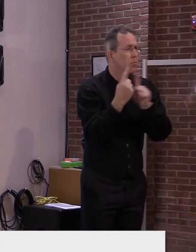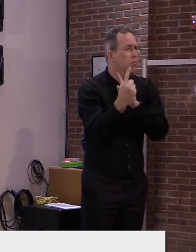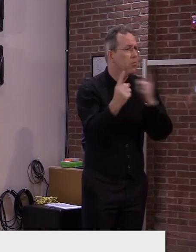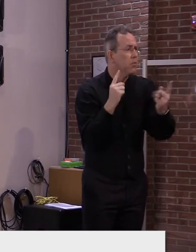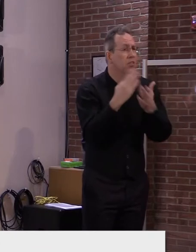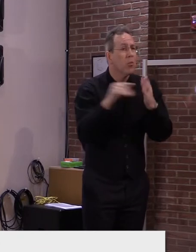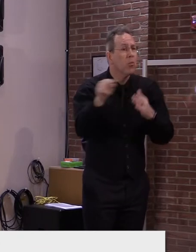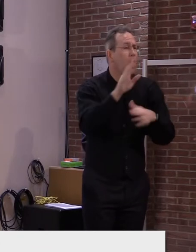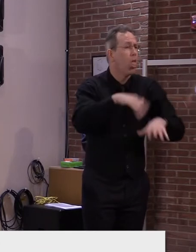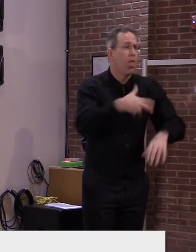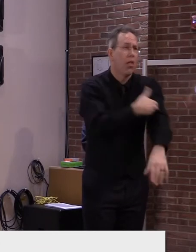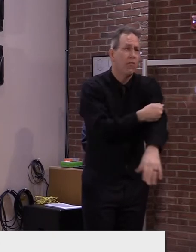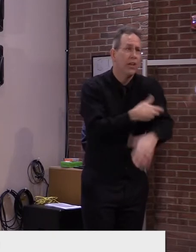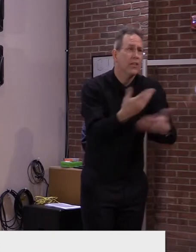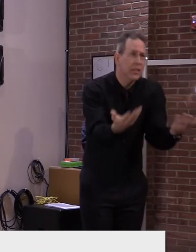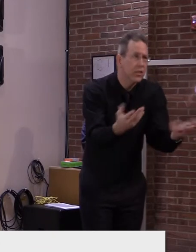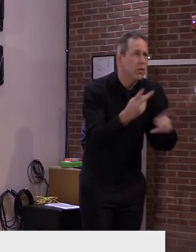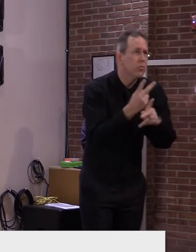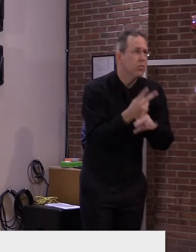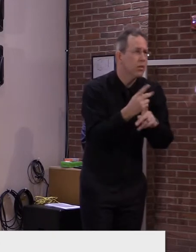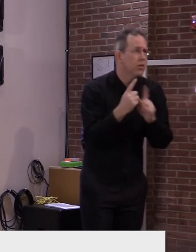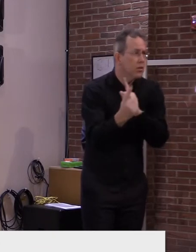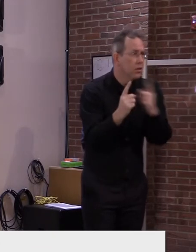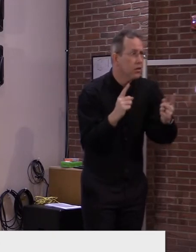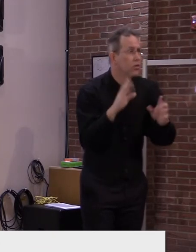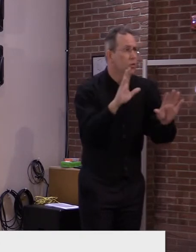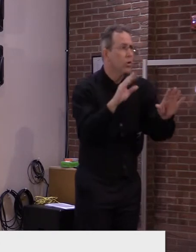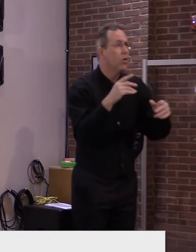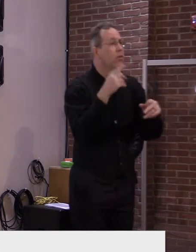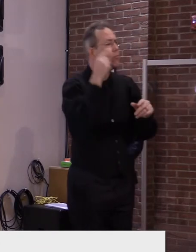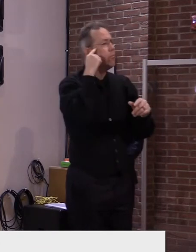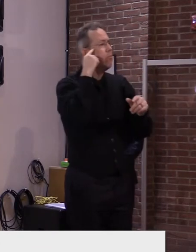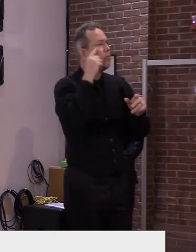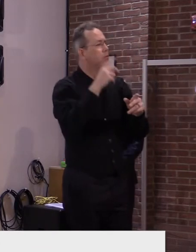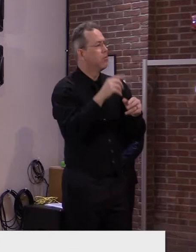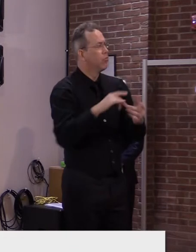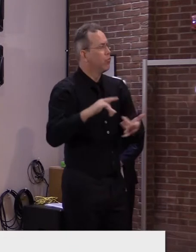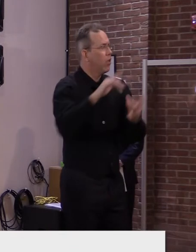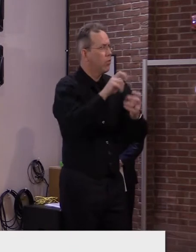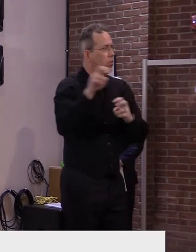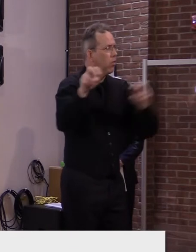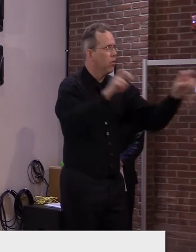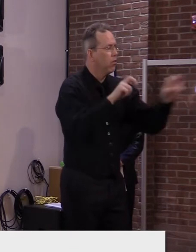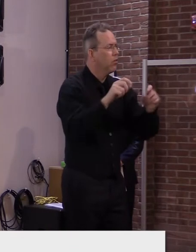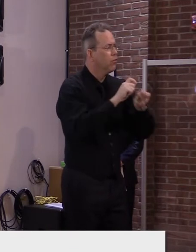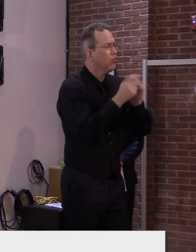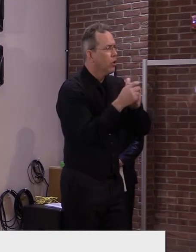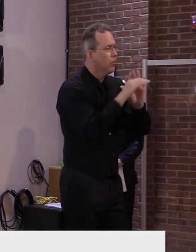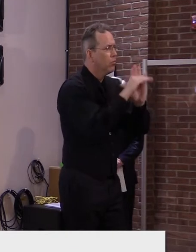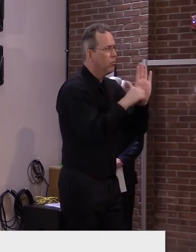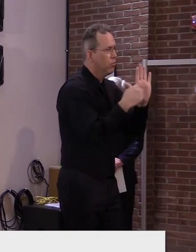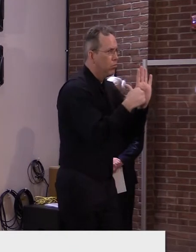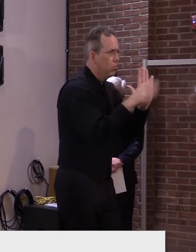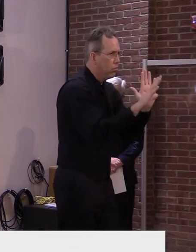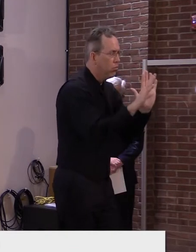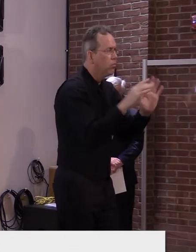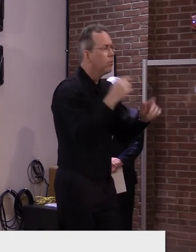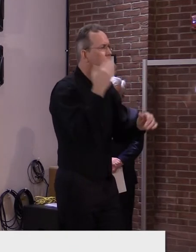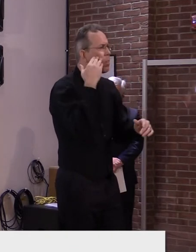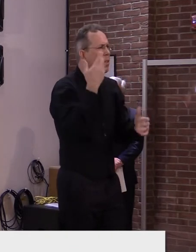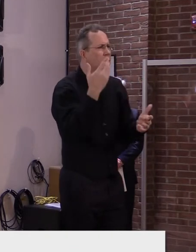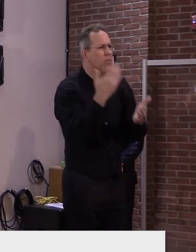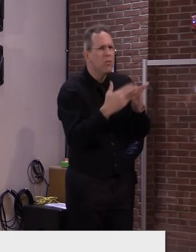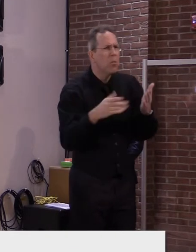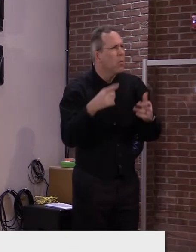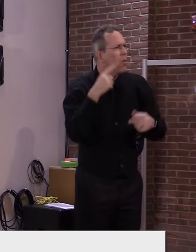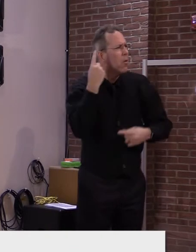travel. And I know there will be a lot of questions and some head scratching about why this is allowed while other things are not.